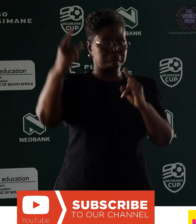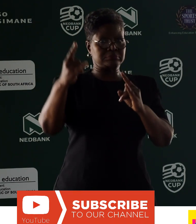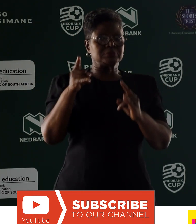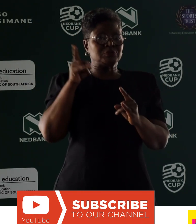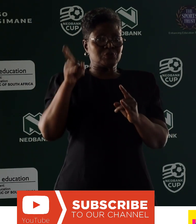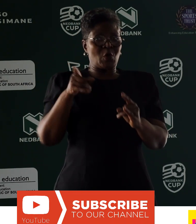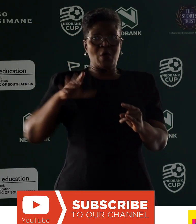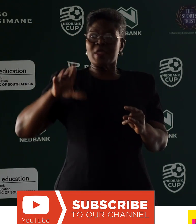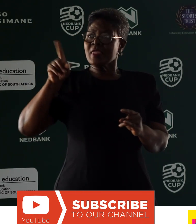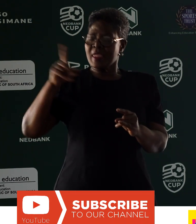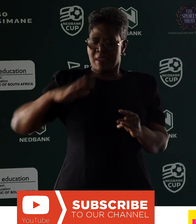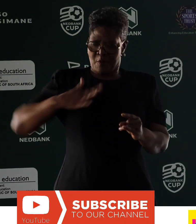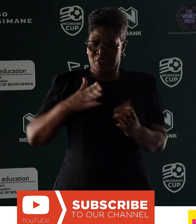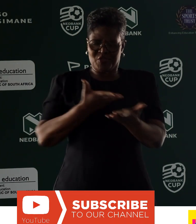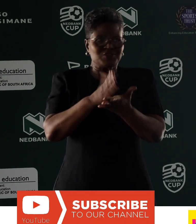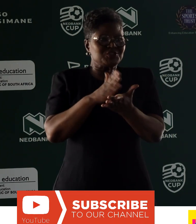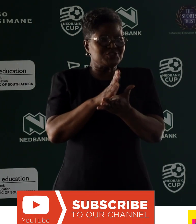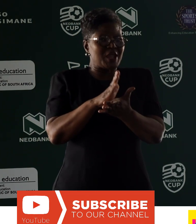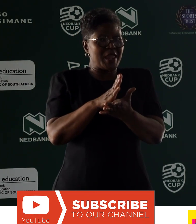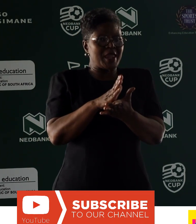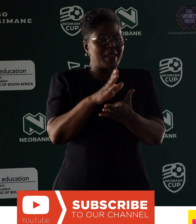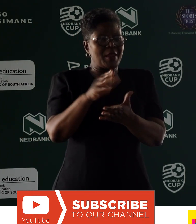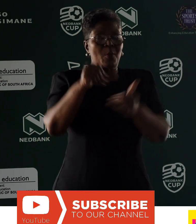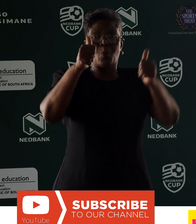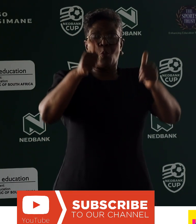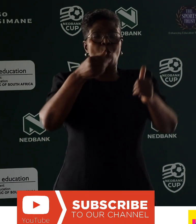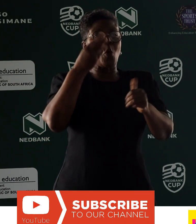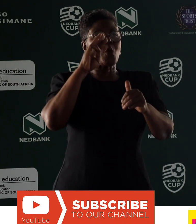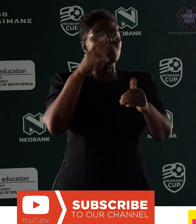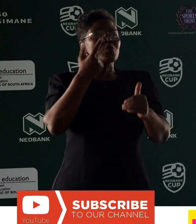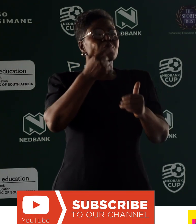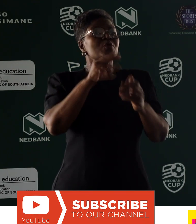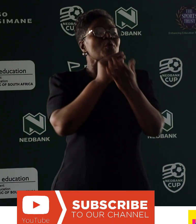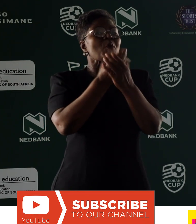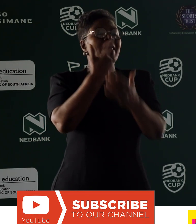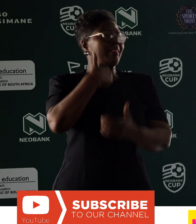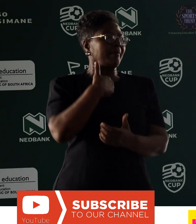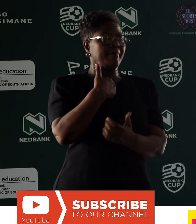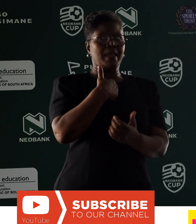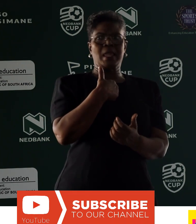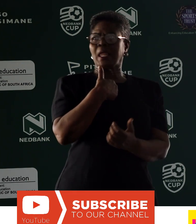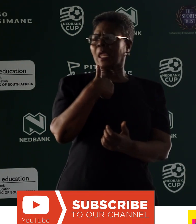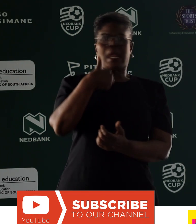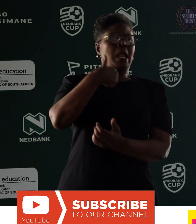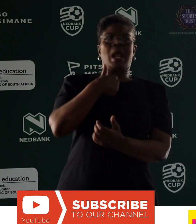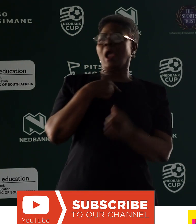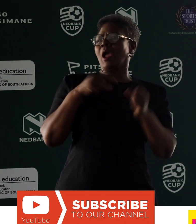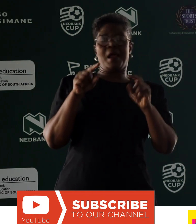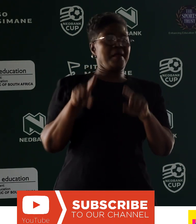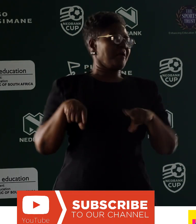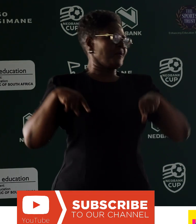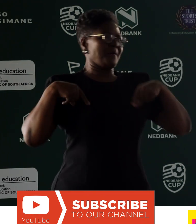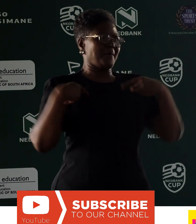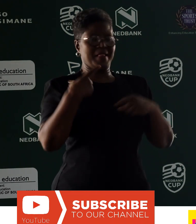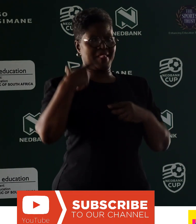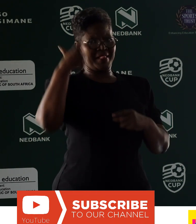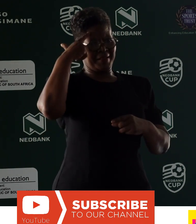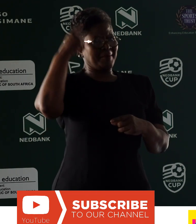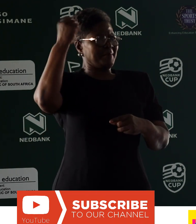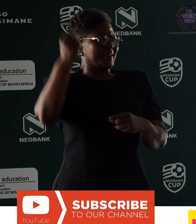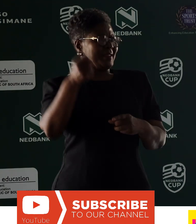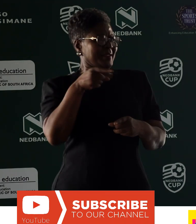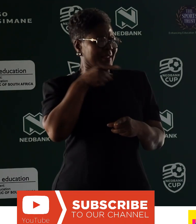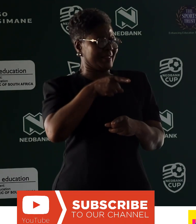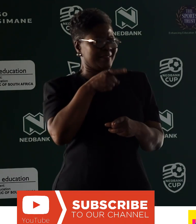to share the news with me. That day, I saw something I could not believe. This young man even